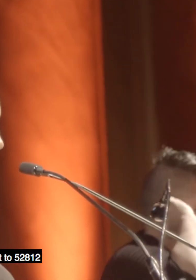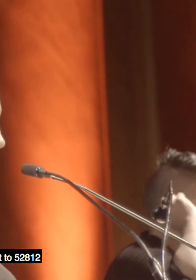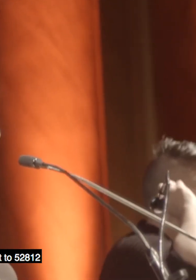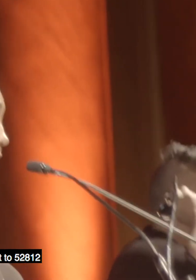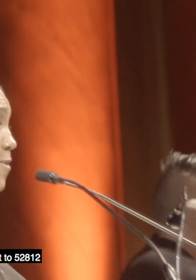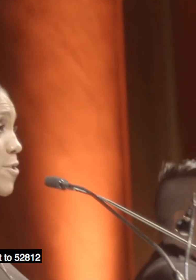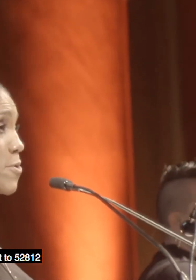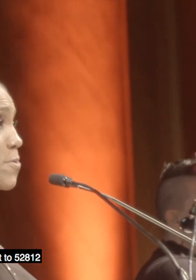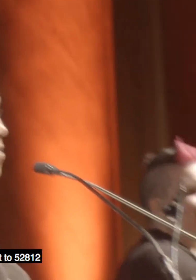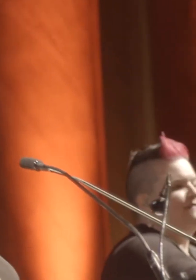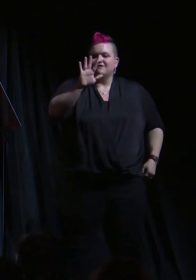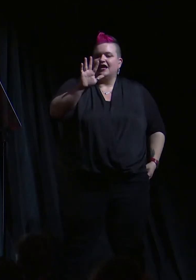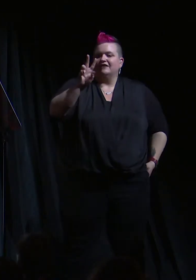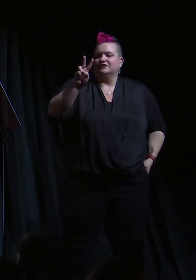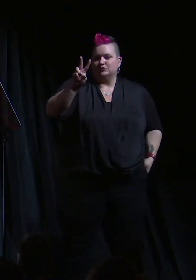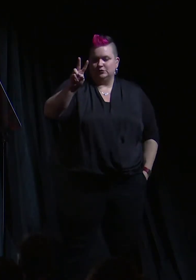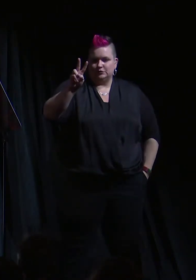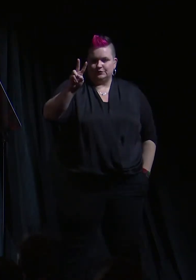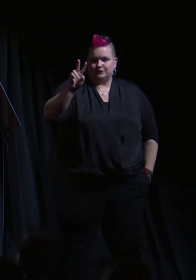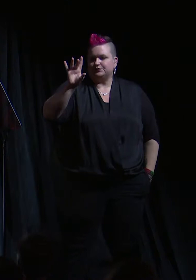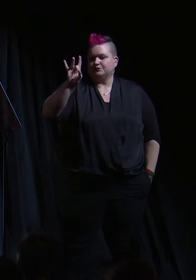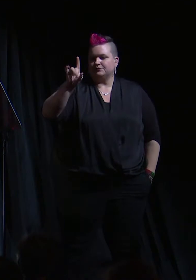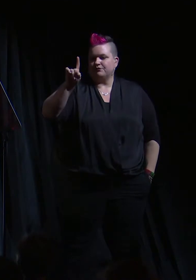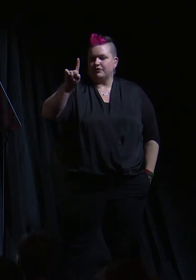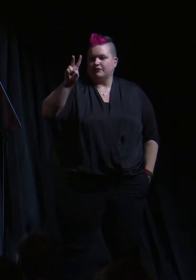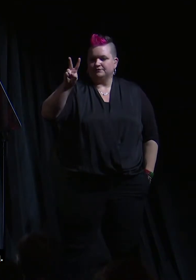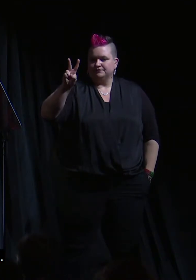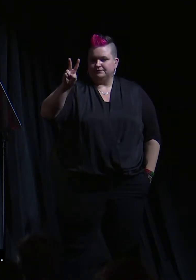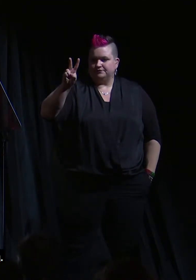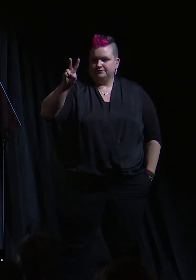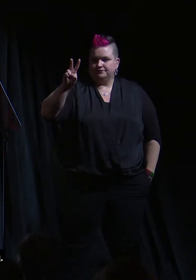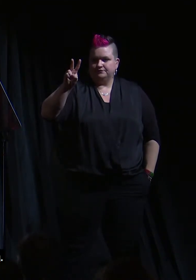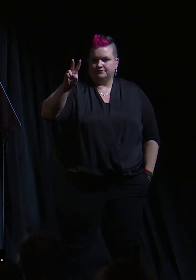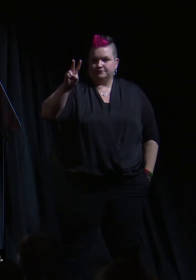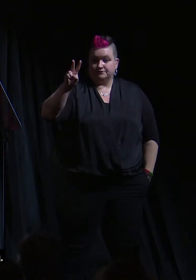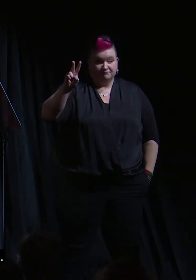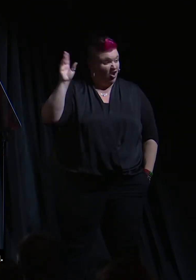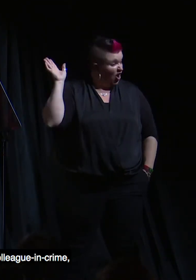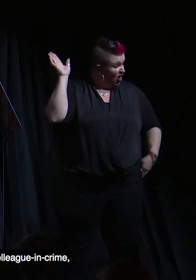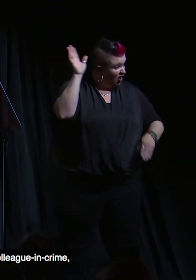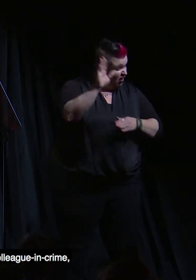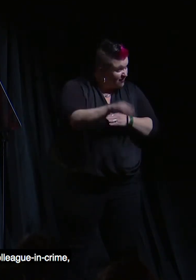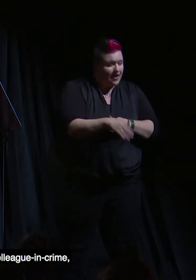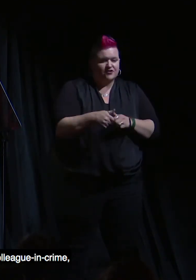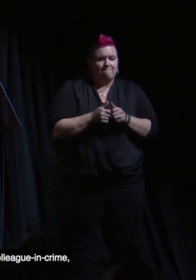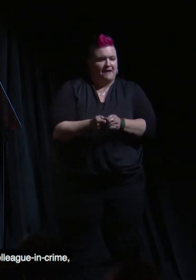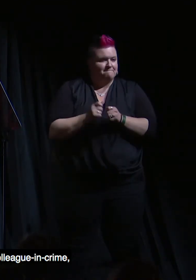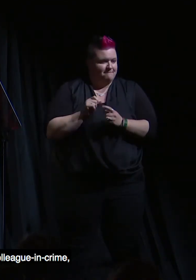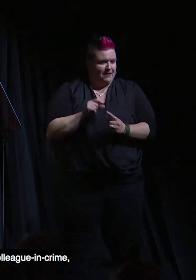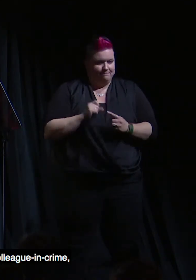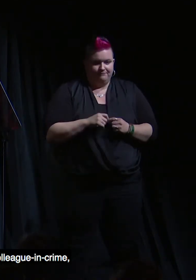to 52812 all throughout the evening. And when we